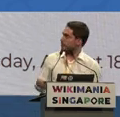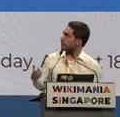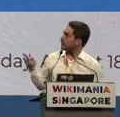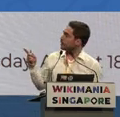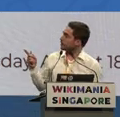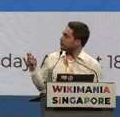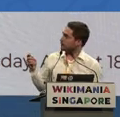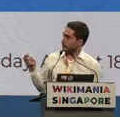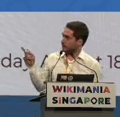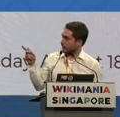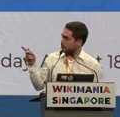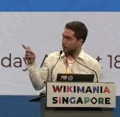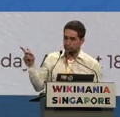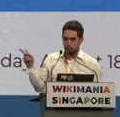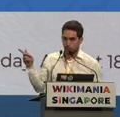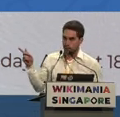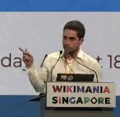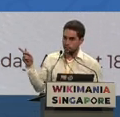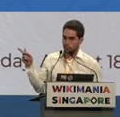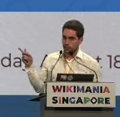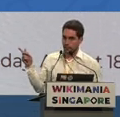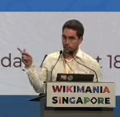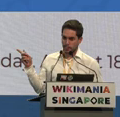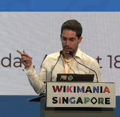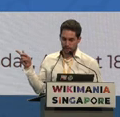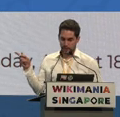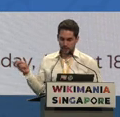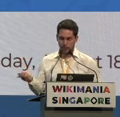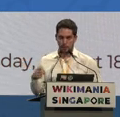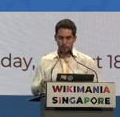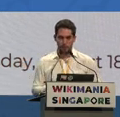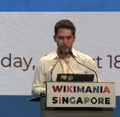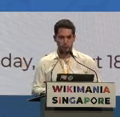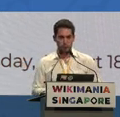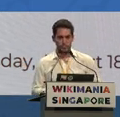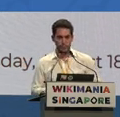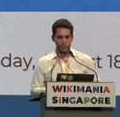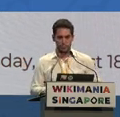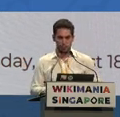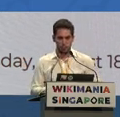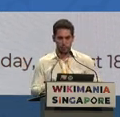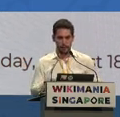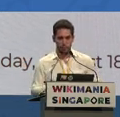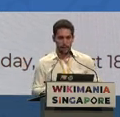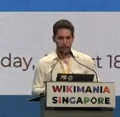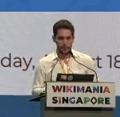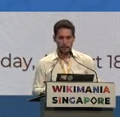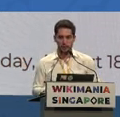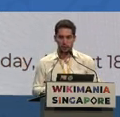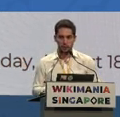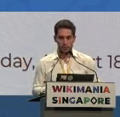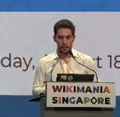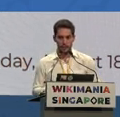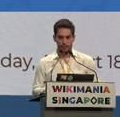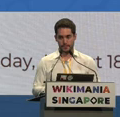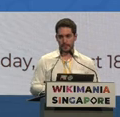actually. And the project is supported by Wikimedia France, but also by the University of Toulouse and local singing